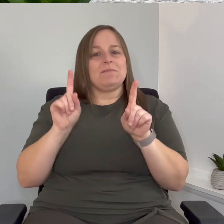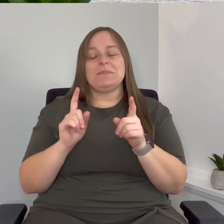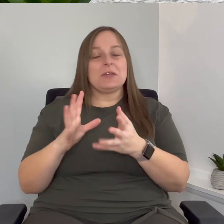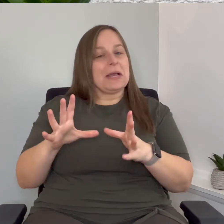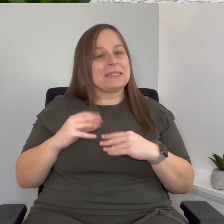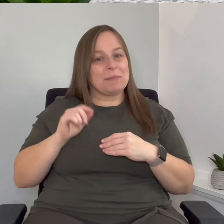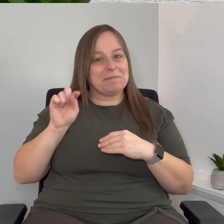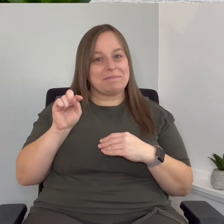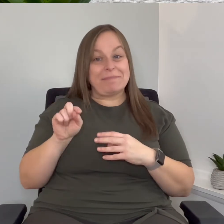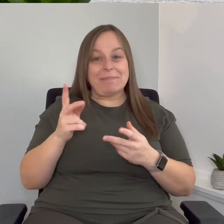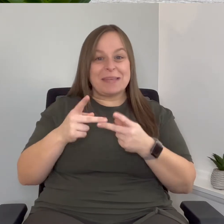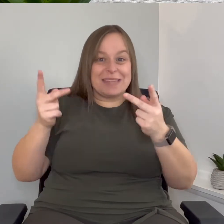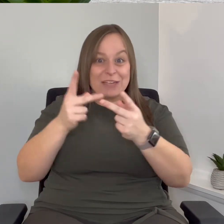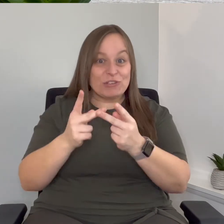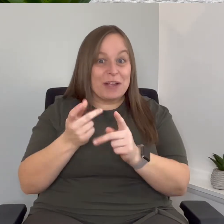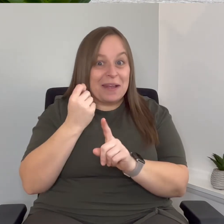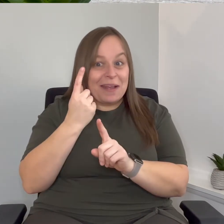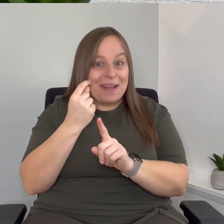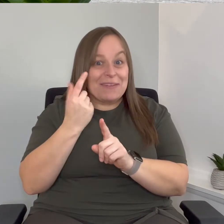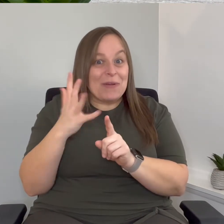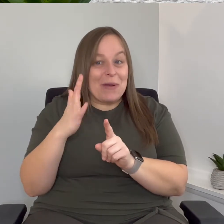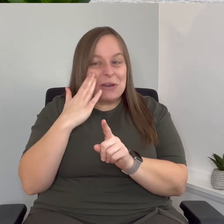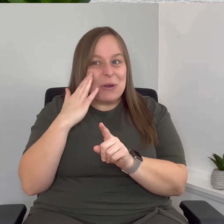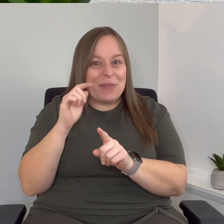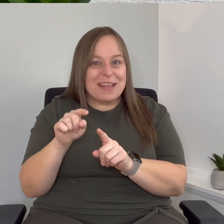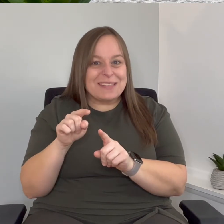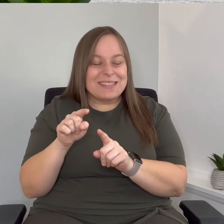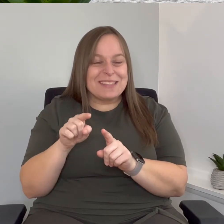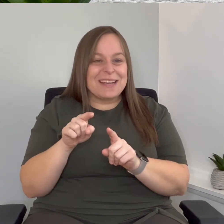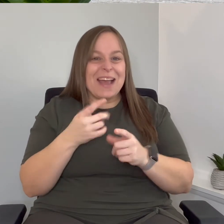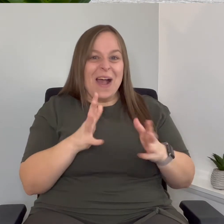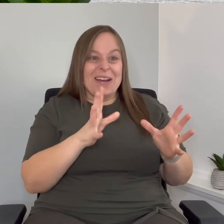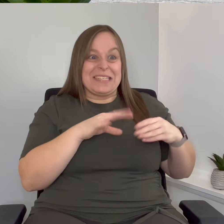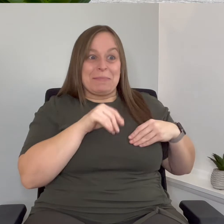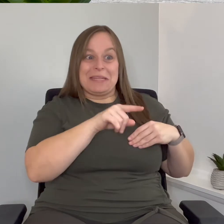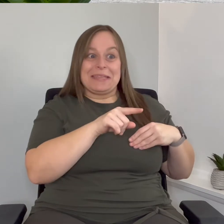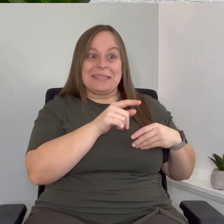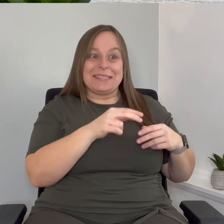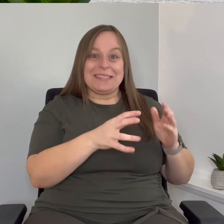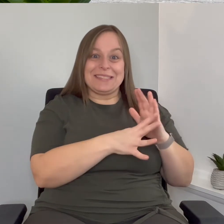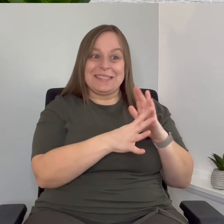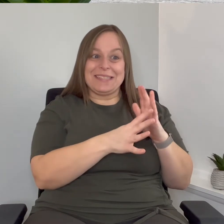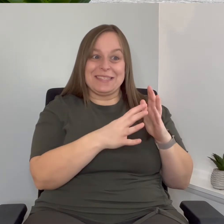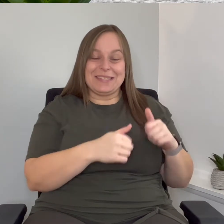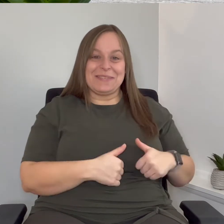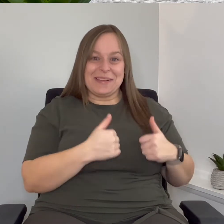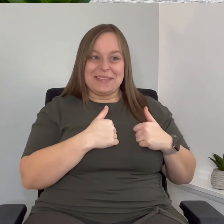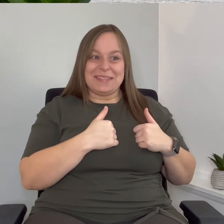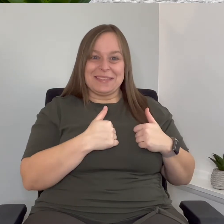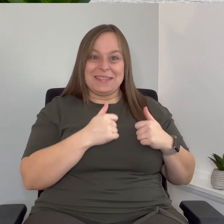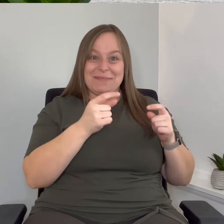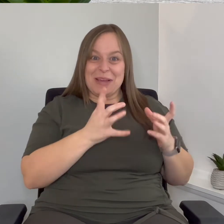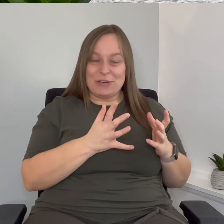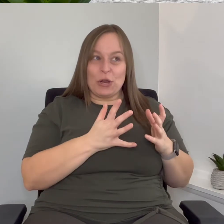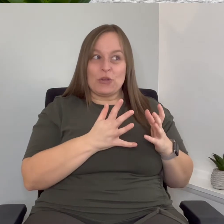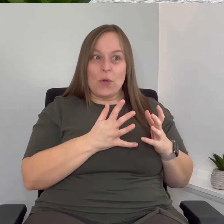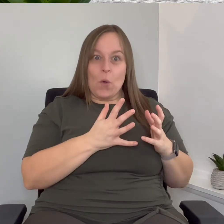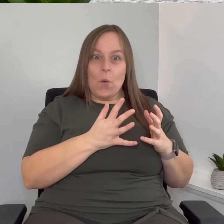accepting that position but if you already know this I already had accepted the senior resident manager position so that left me in a bit of